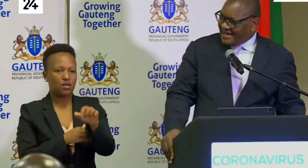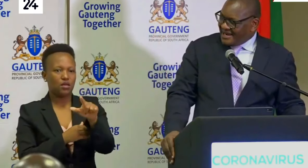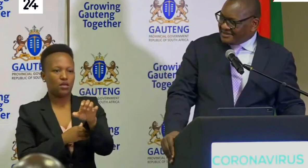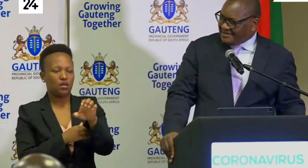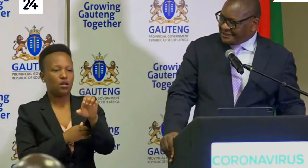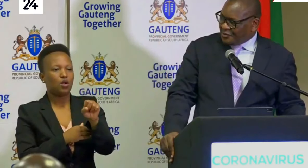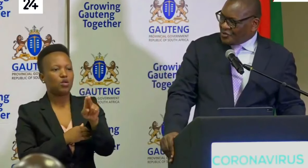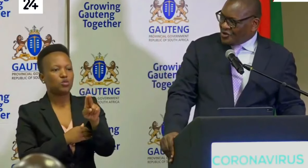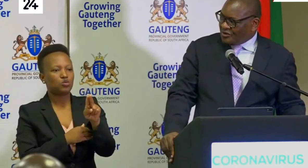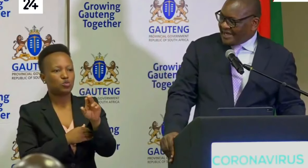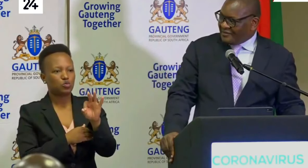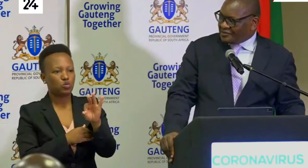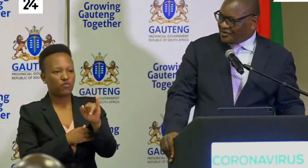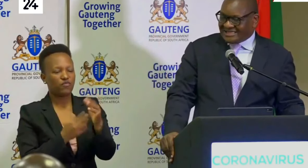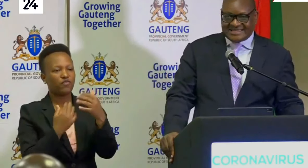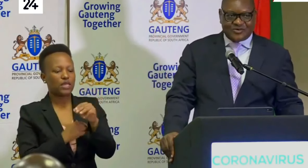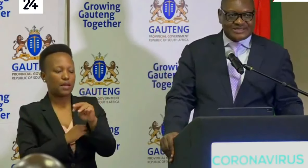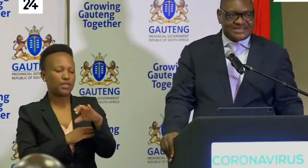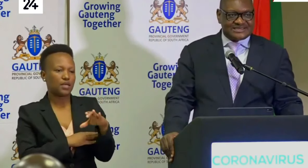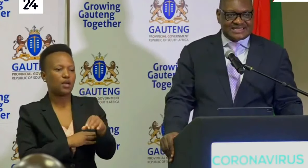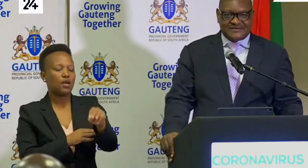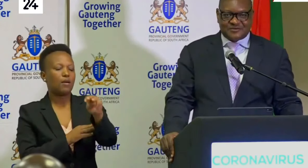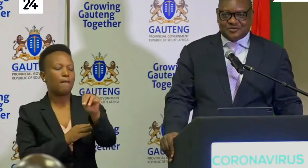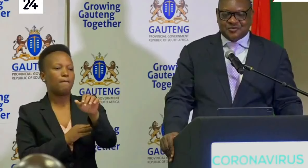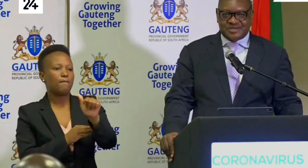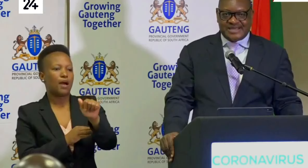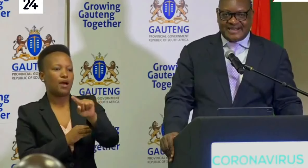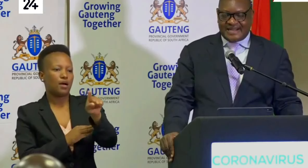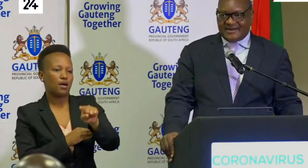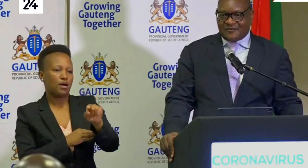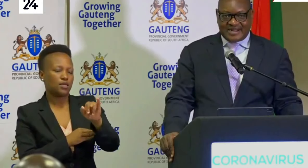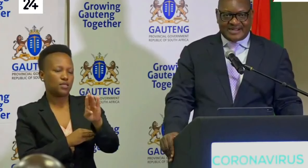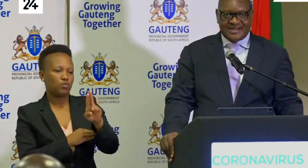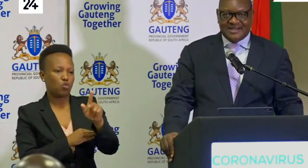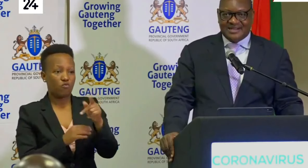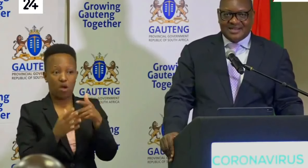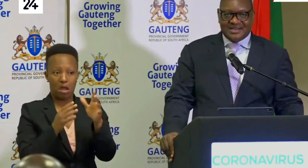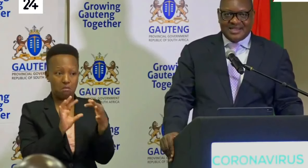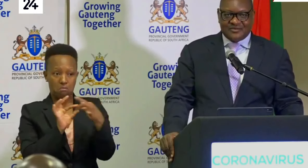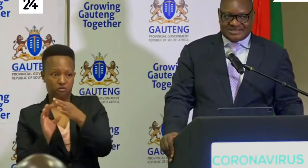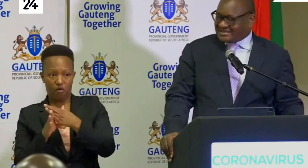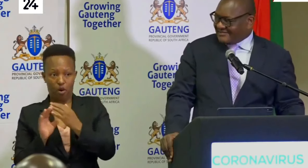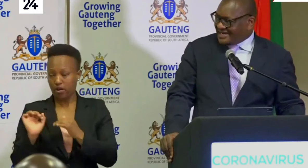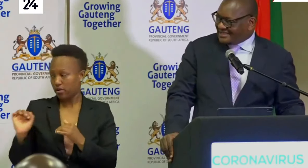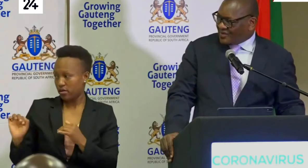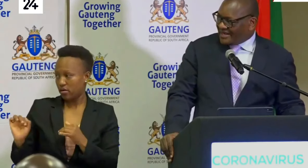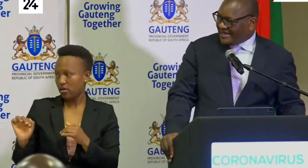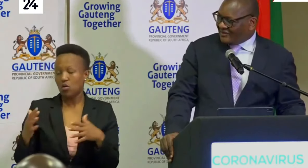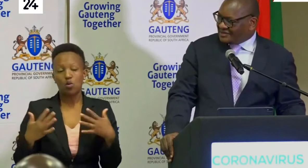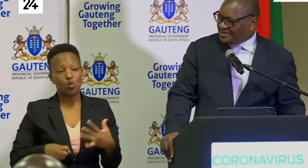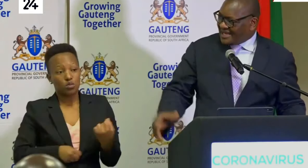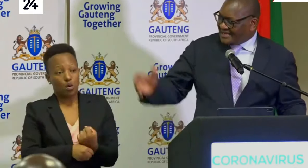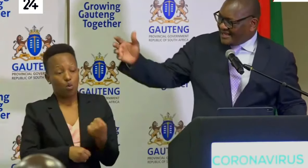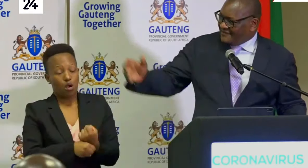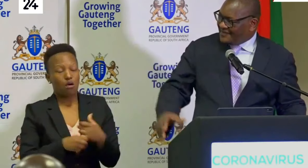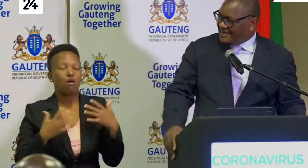Emisi Masbuko will be able to answer questions that have to do with their area of work which is tremendous work. I